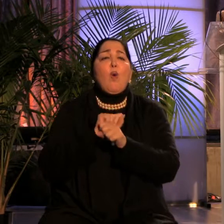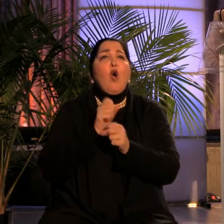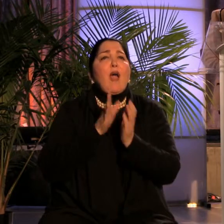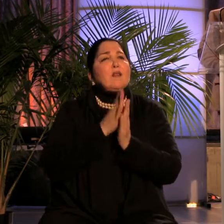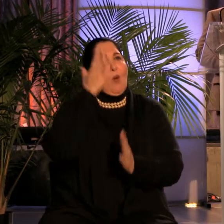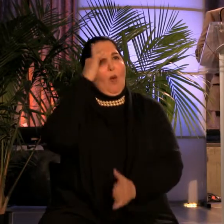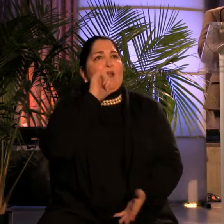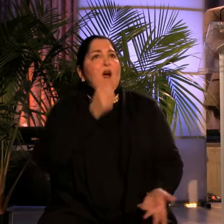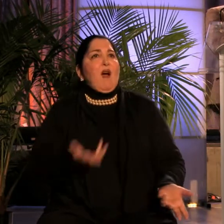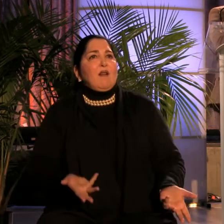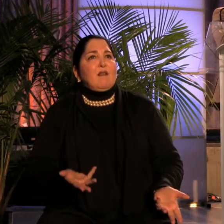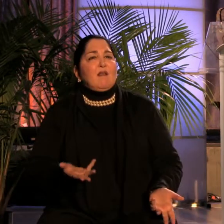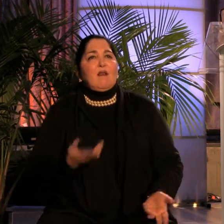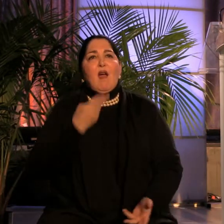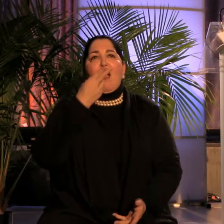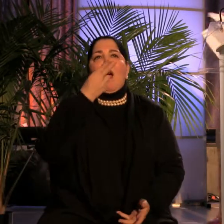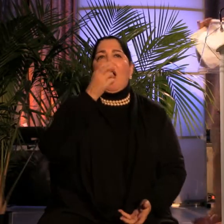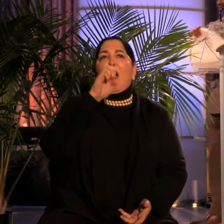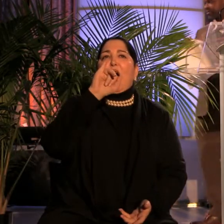please welcome Heidi Latsky.